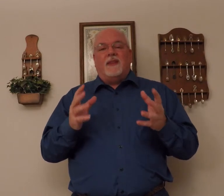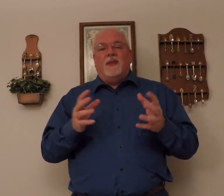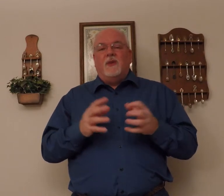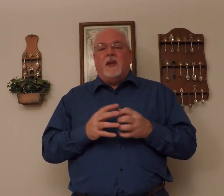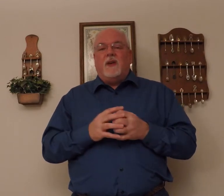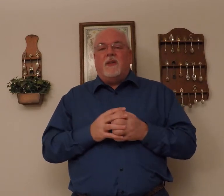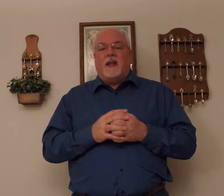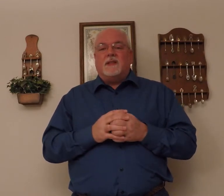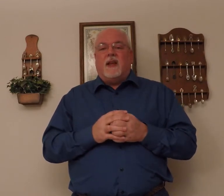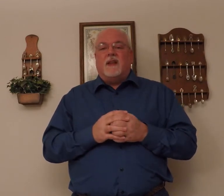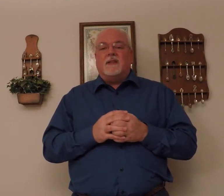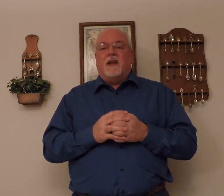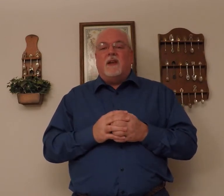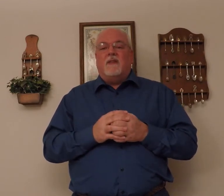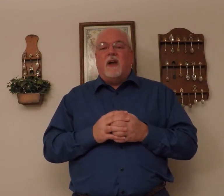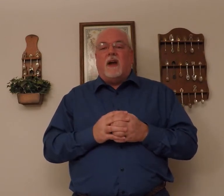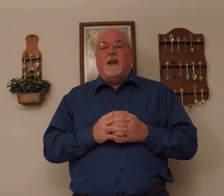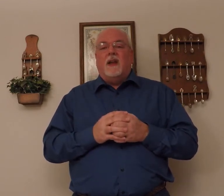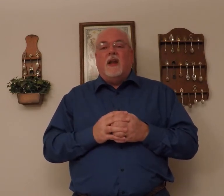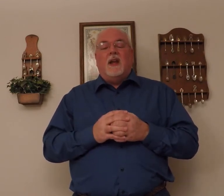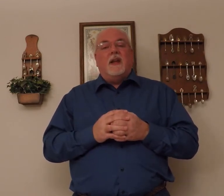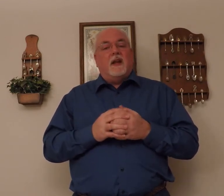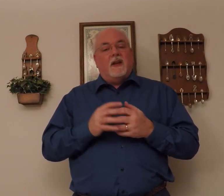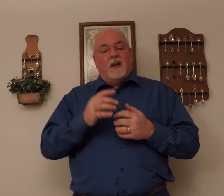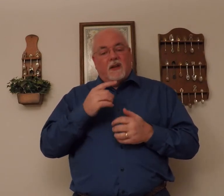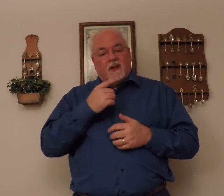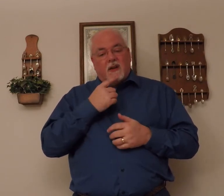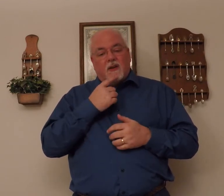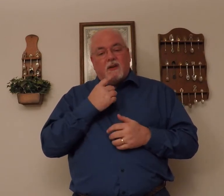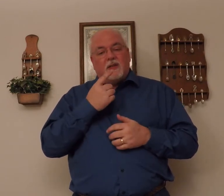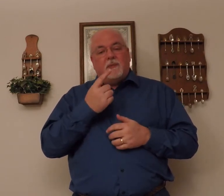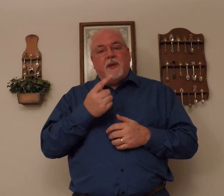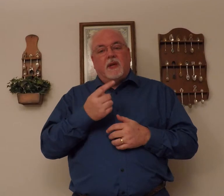you hear that saying, the Son of God speaks.